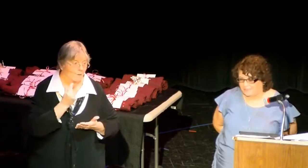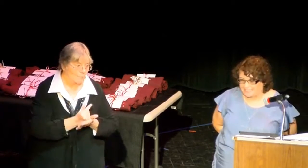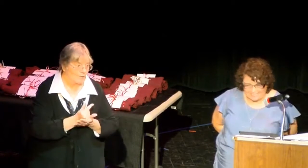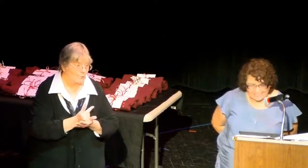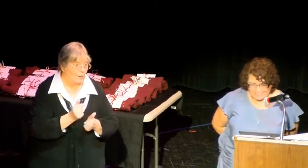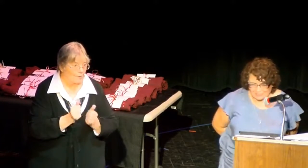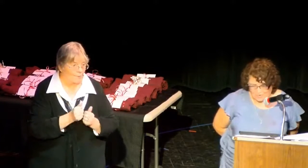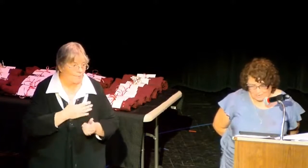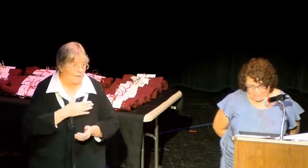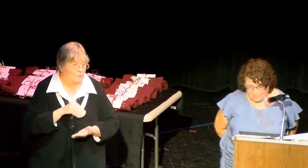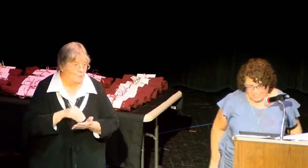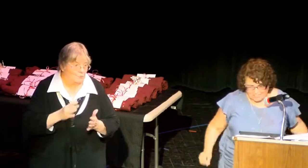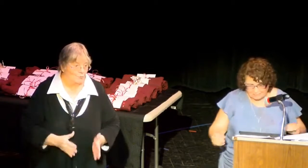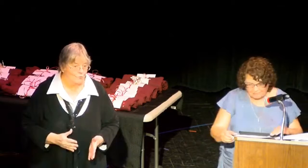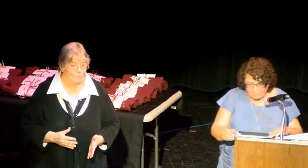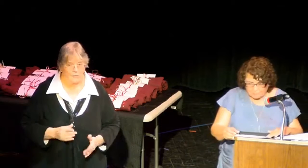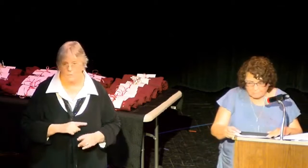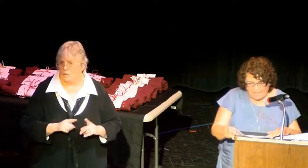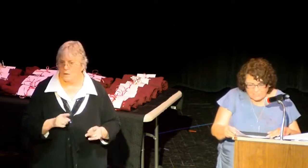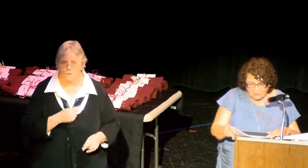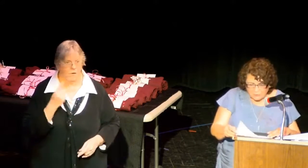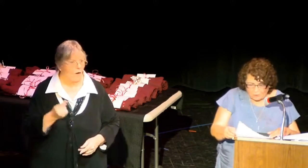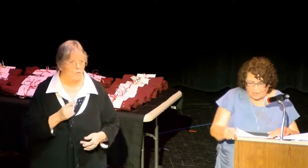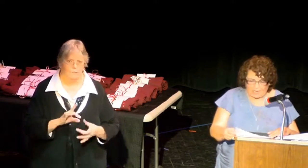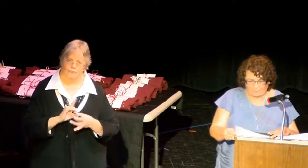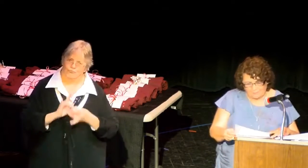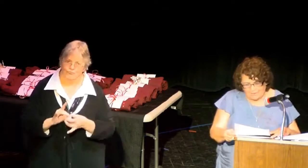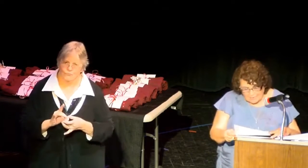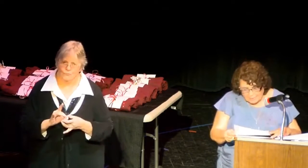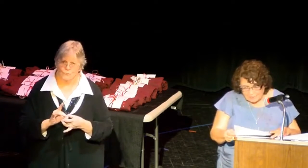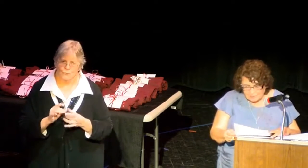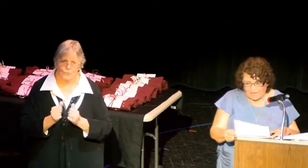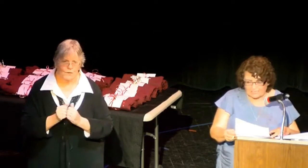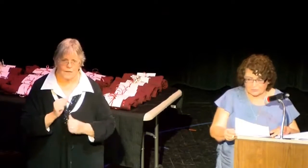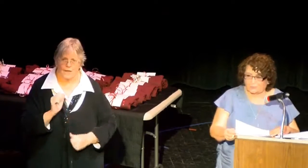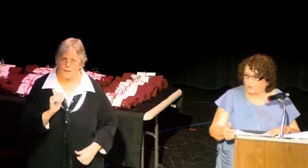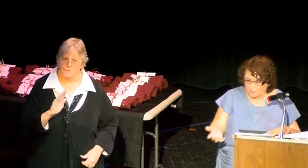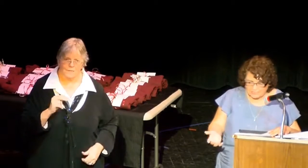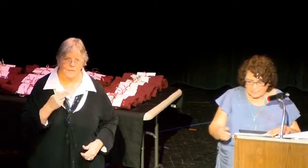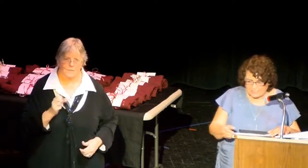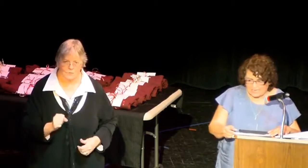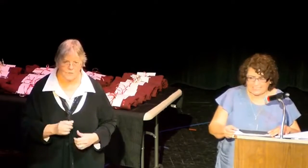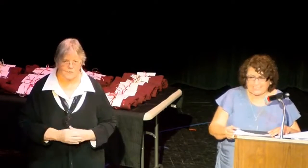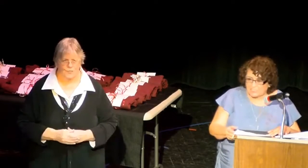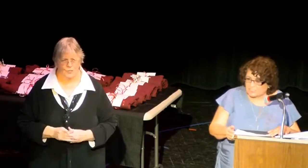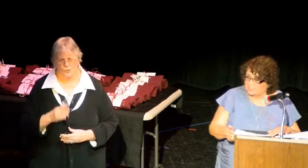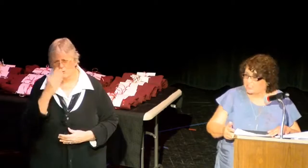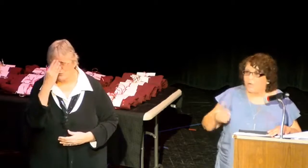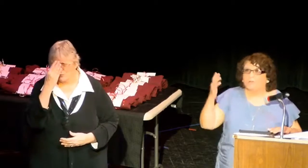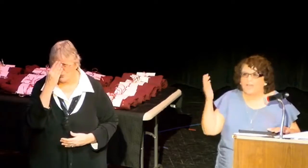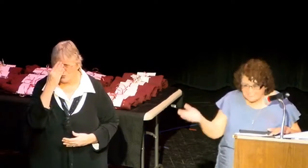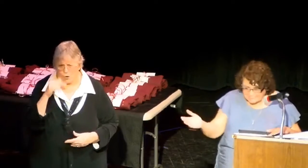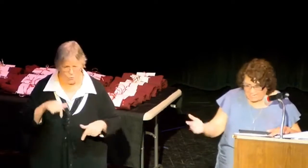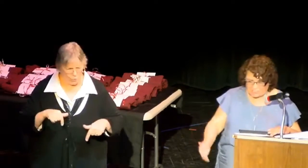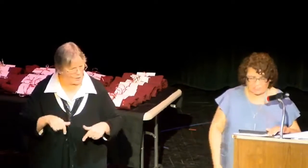always be connected to ADHS. As you know, Amy Bill High School courses, discussions,